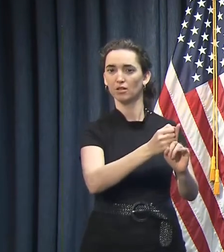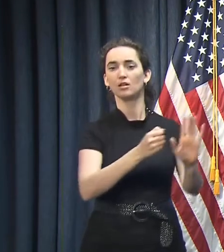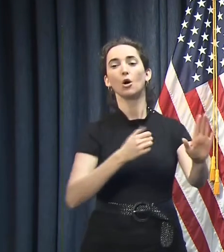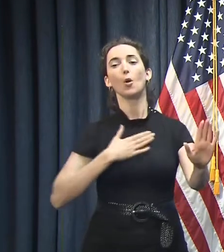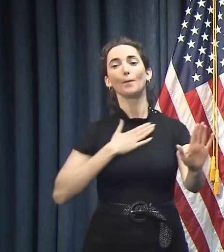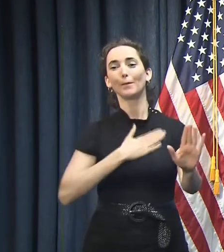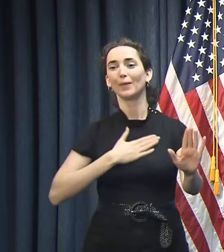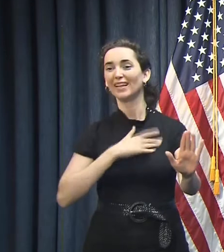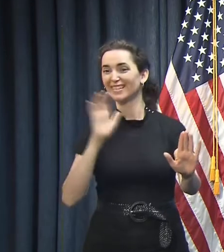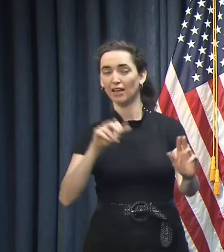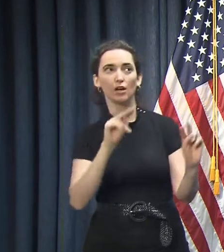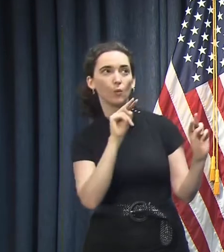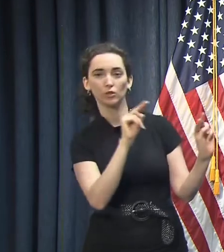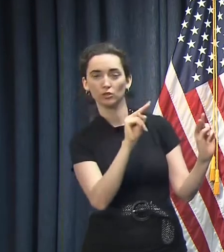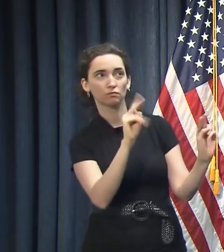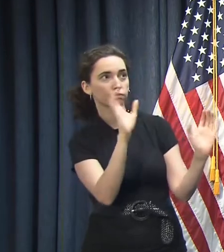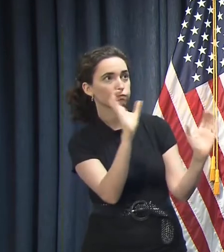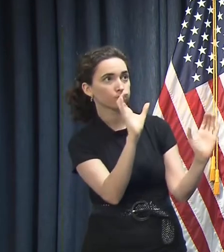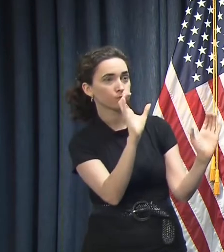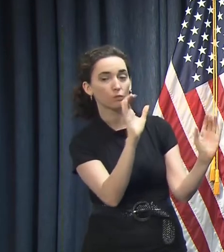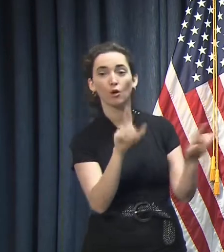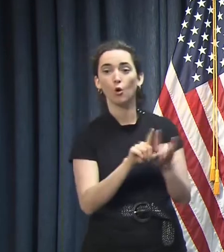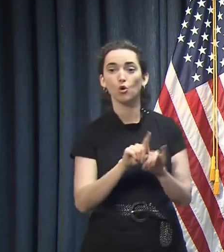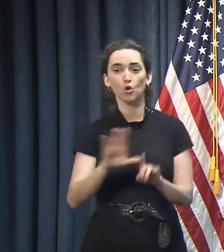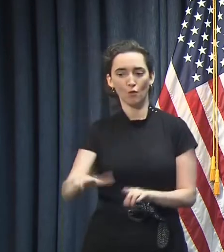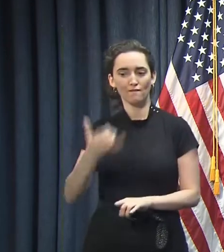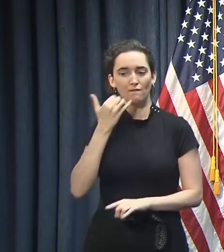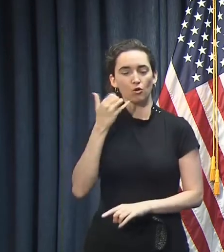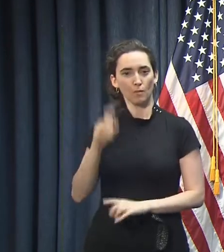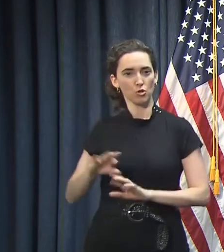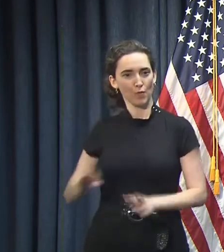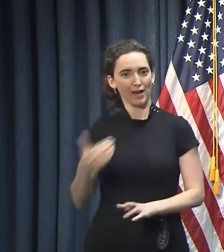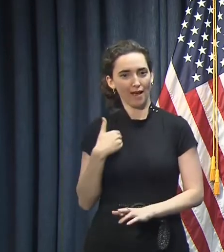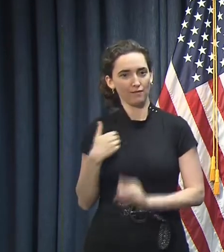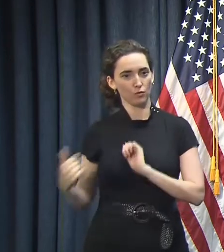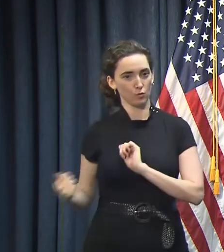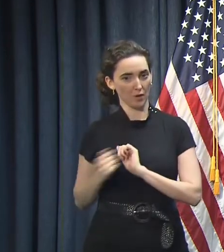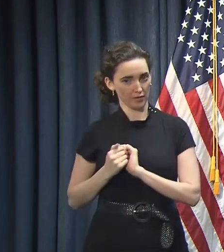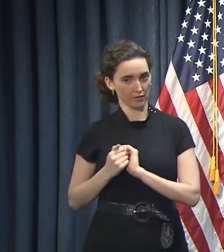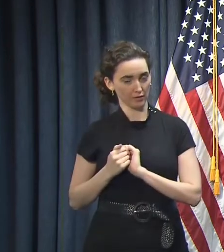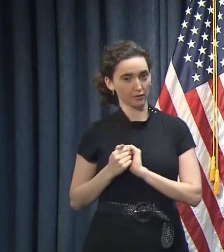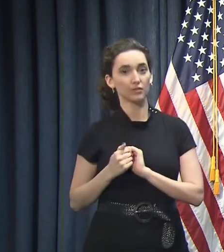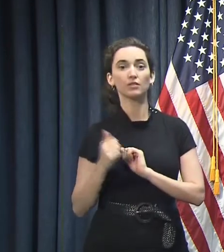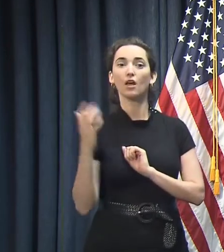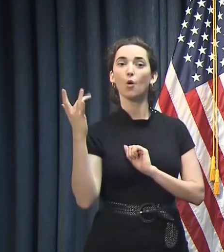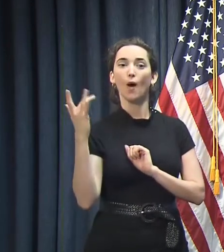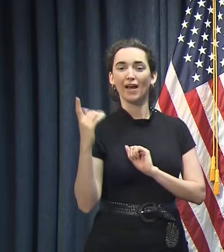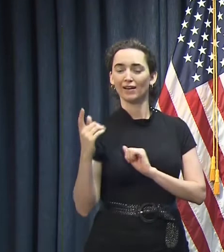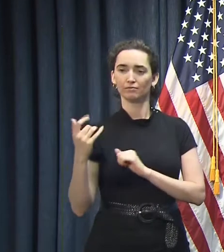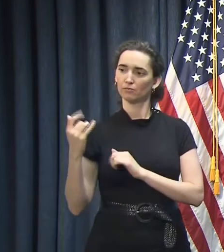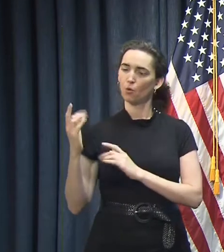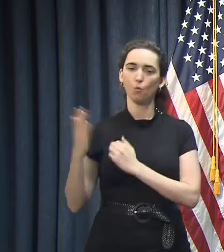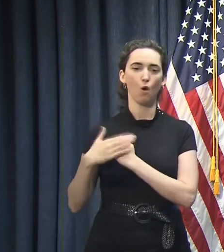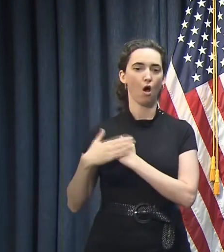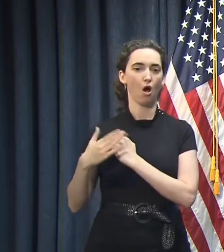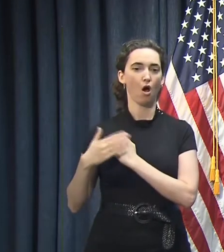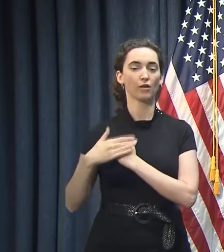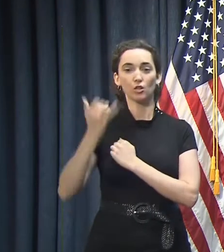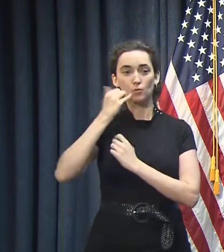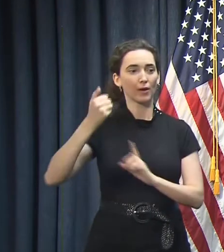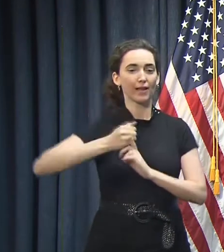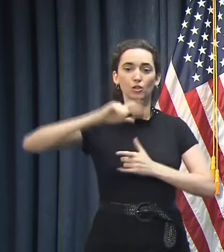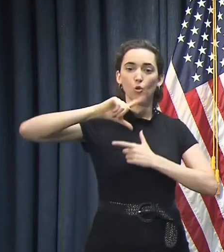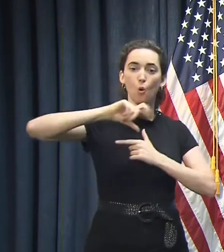people to pay attention to that and certainly keep their cell phone handy because you will get your last and best warning about a